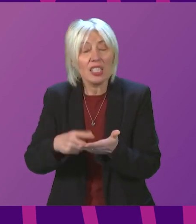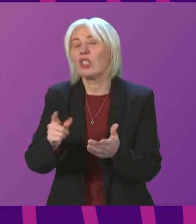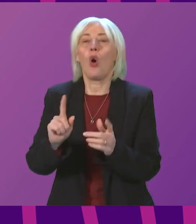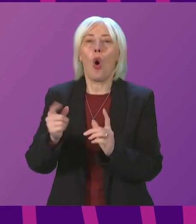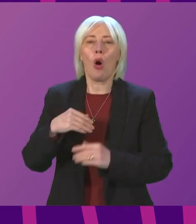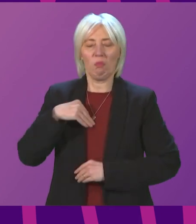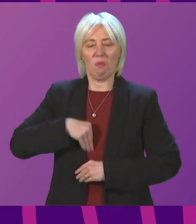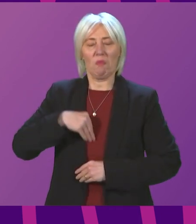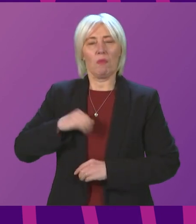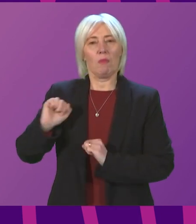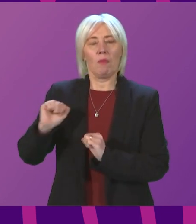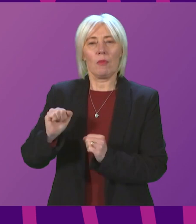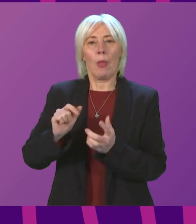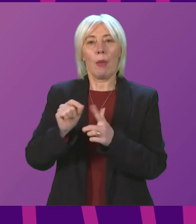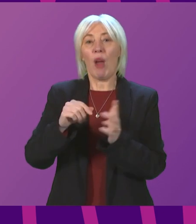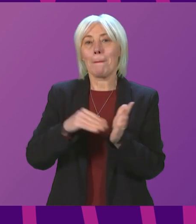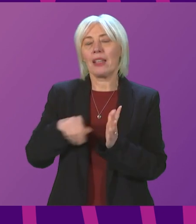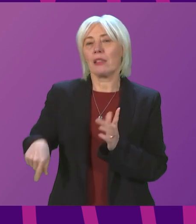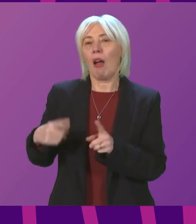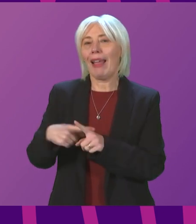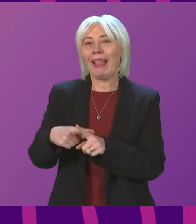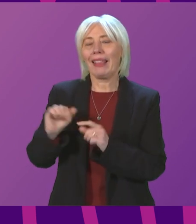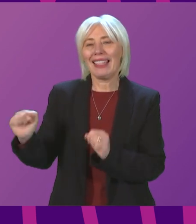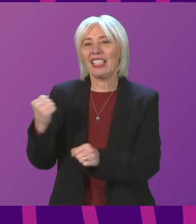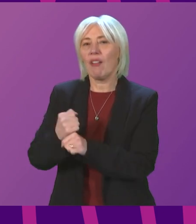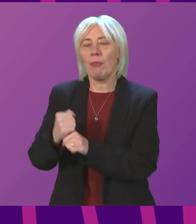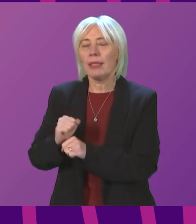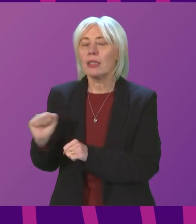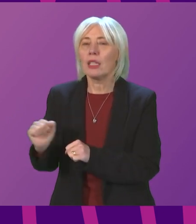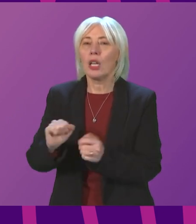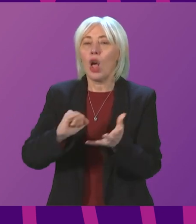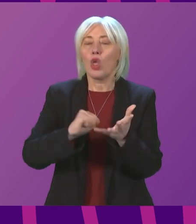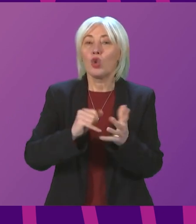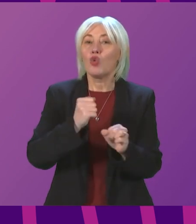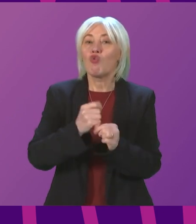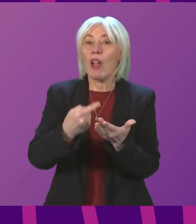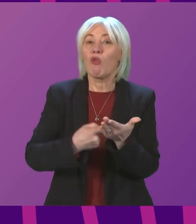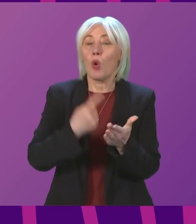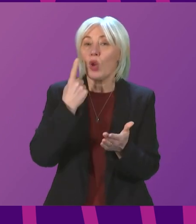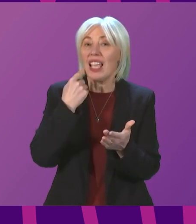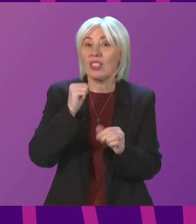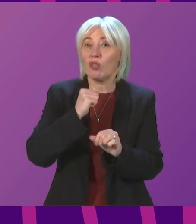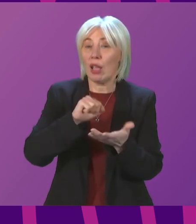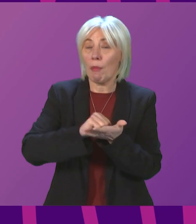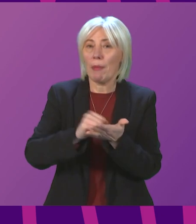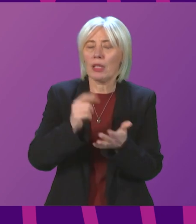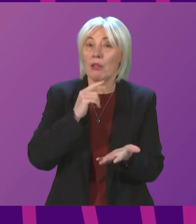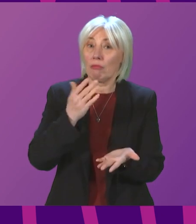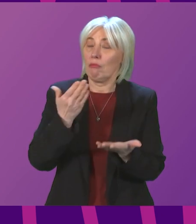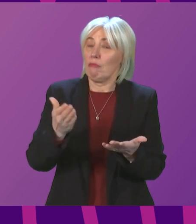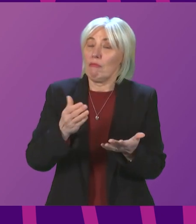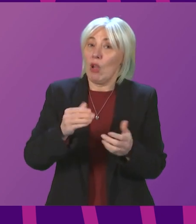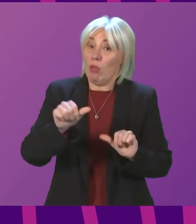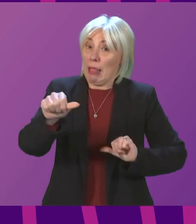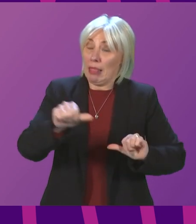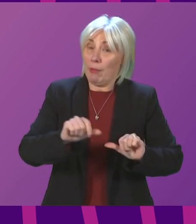and his government over these matters. The Sue Gray report published yesterday was obviously heavily constrained in what it was able